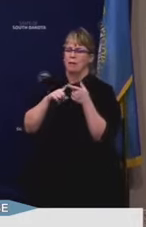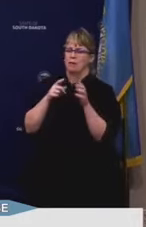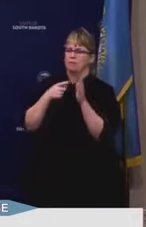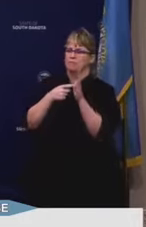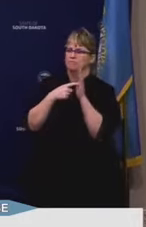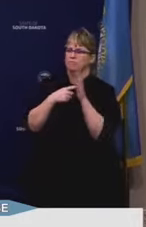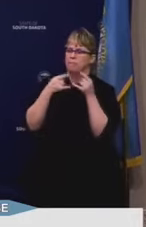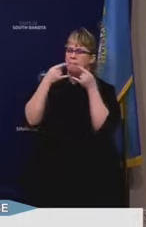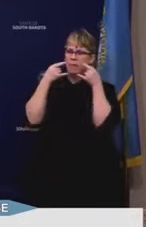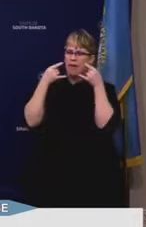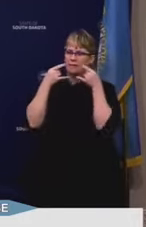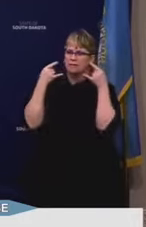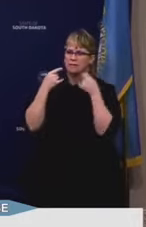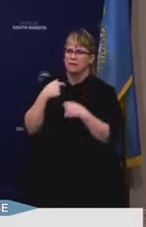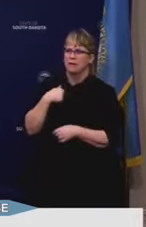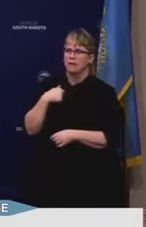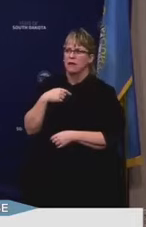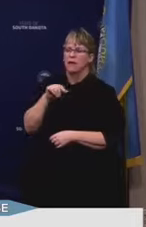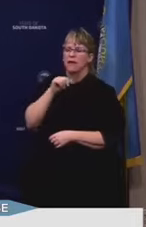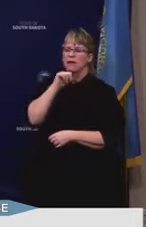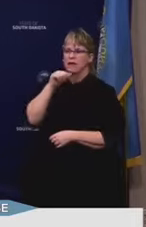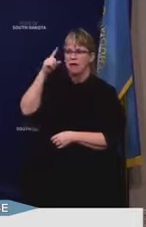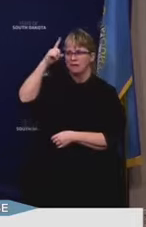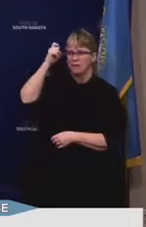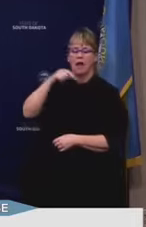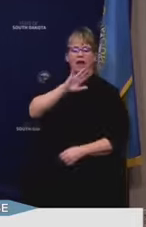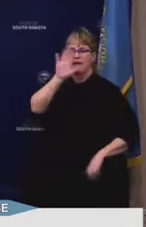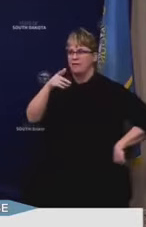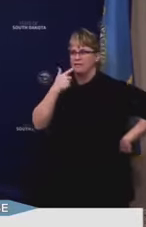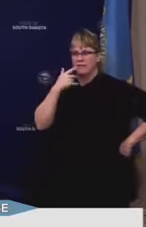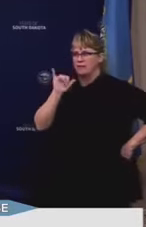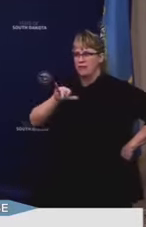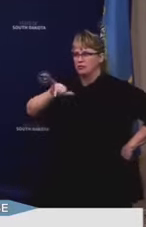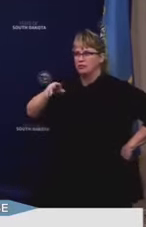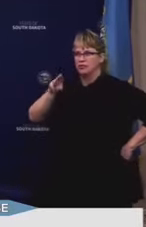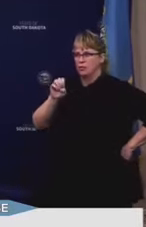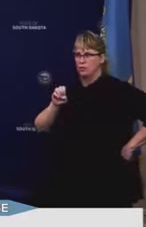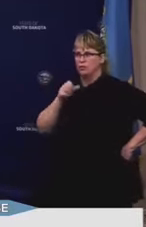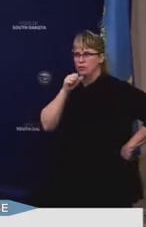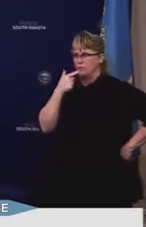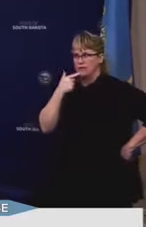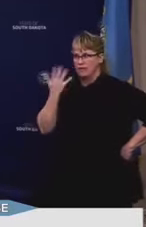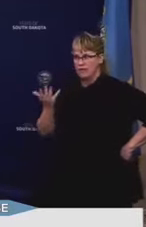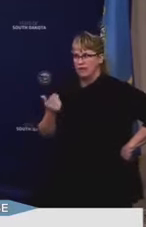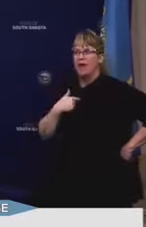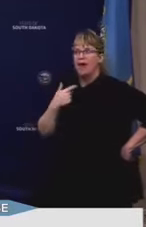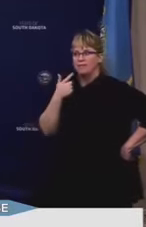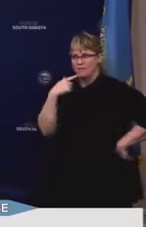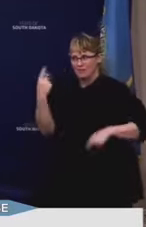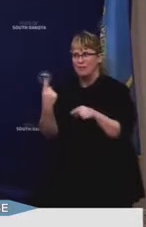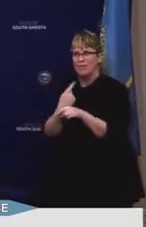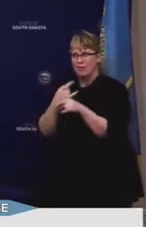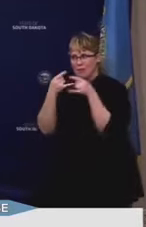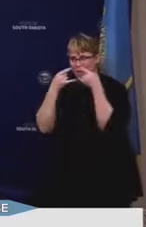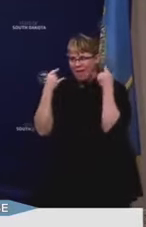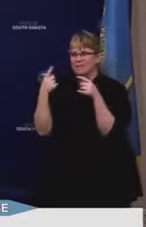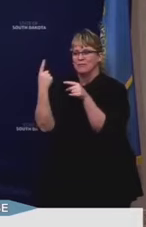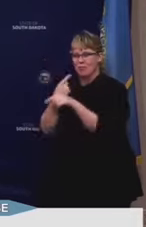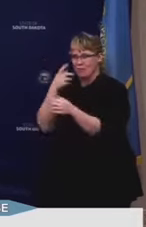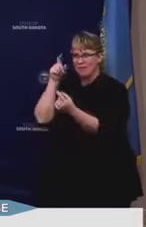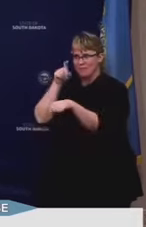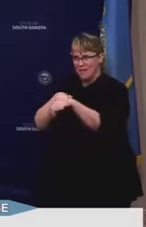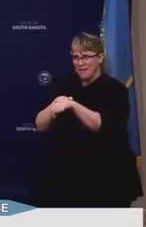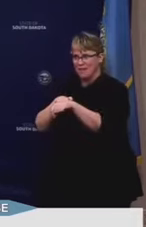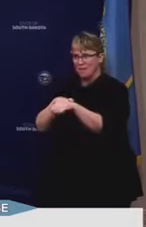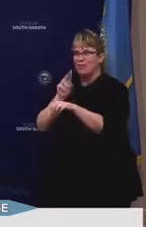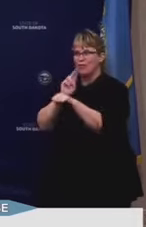efficacy. I never said that, Joe. Don't put words in my mouth. Well, humor me here. What I've said is the appropriate mask at the appropriate time